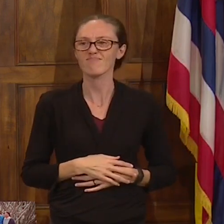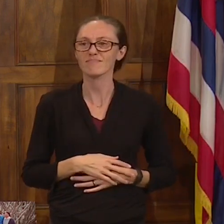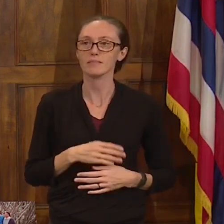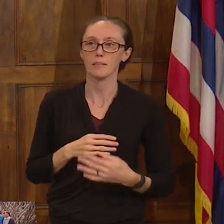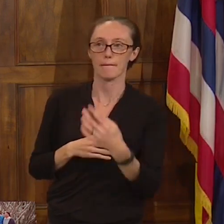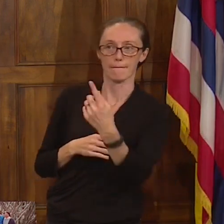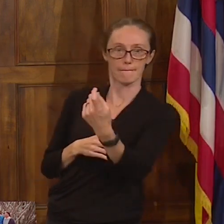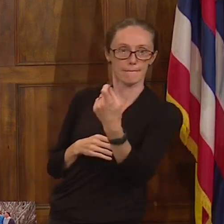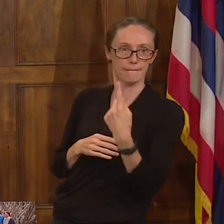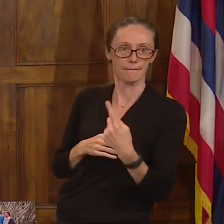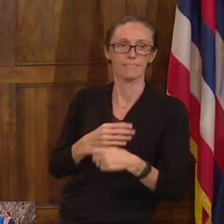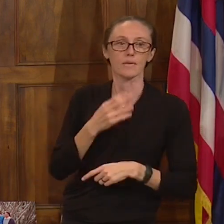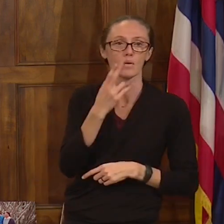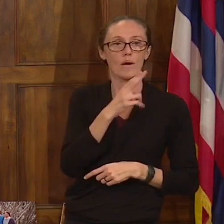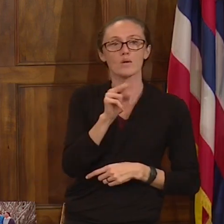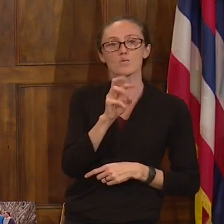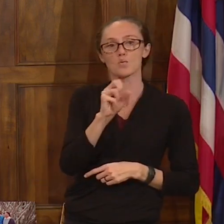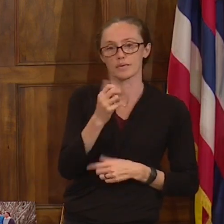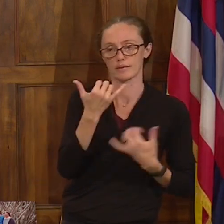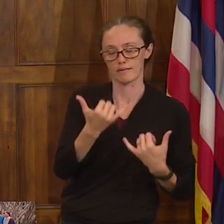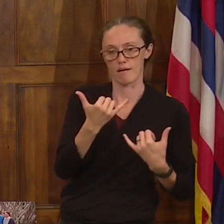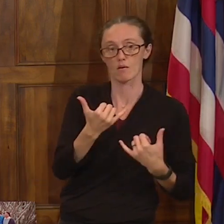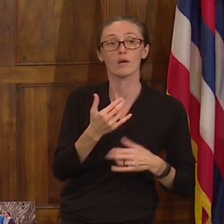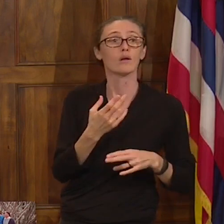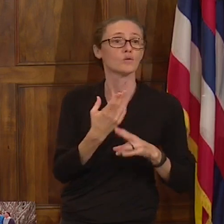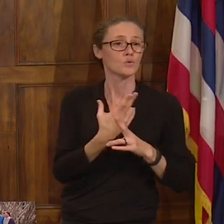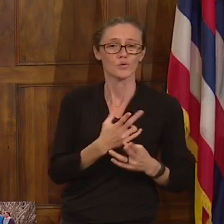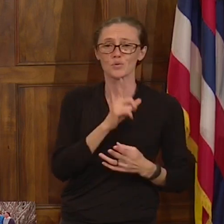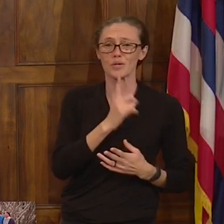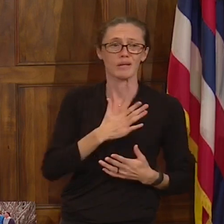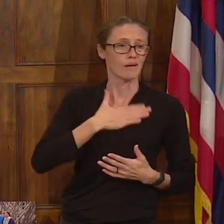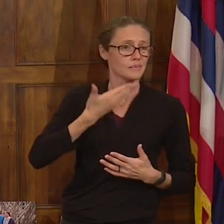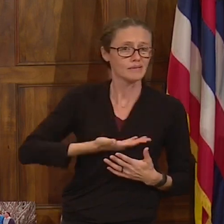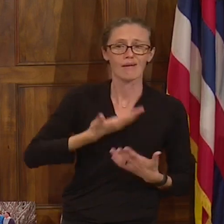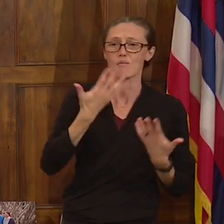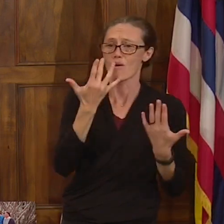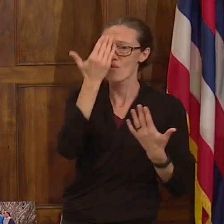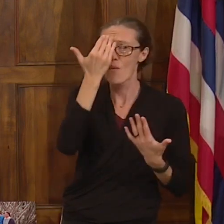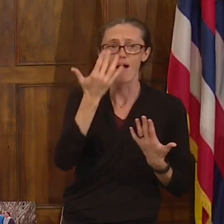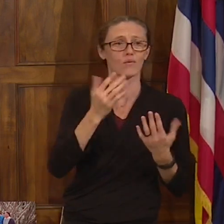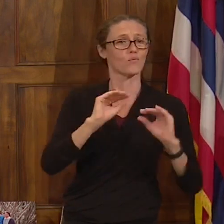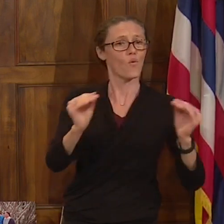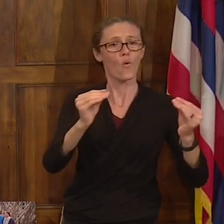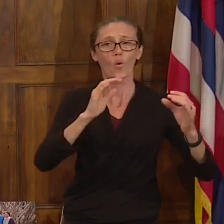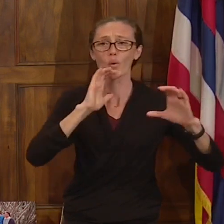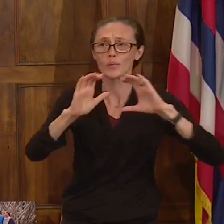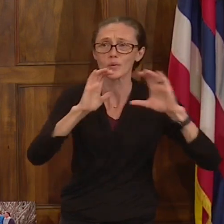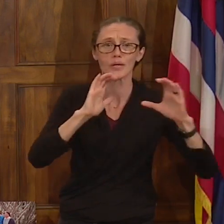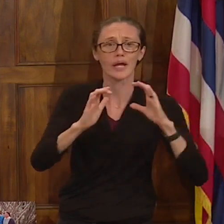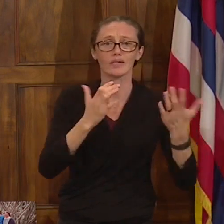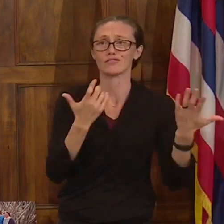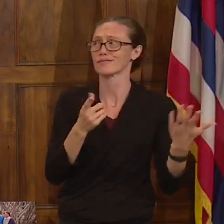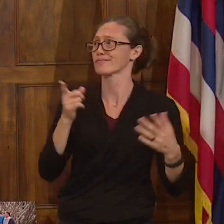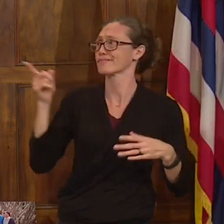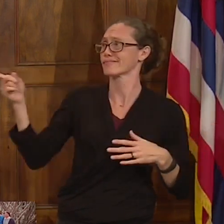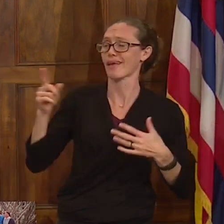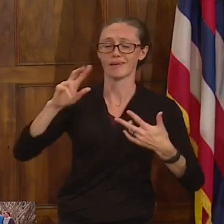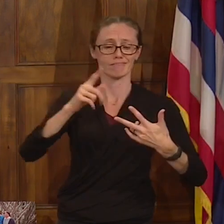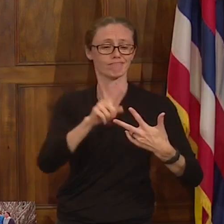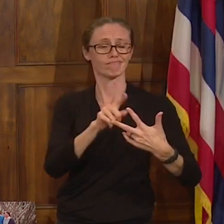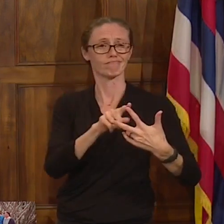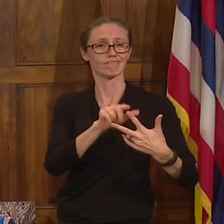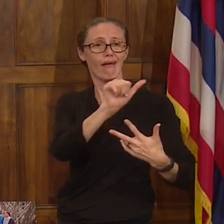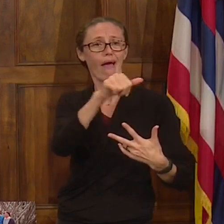also from Hawaii News Now, viewers who are calling upset just want to know why there wasn't communication of this second MOCA5 option